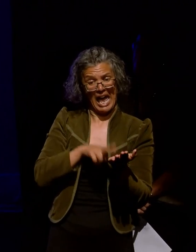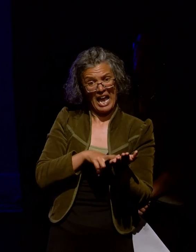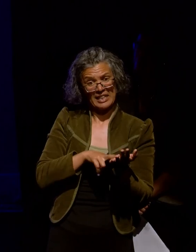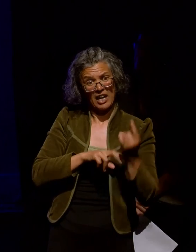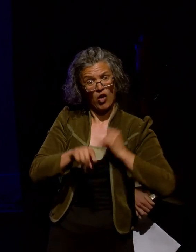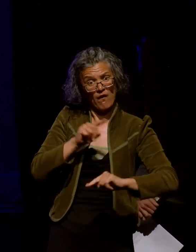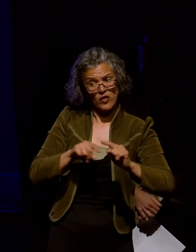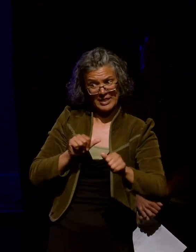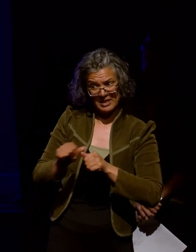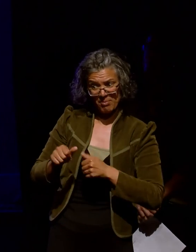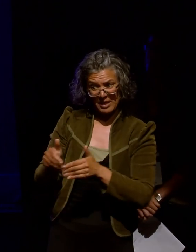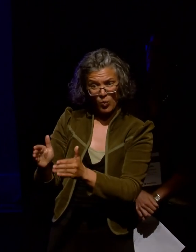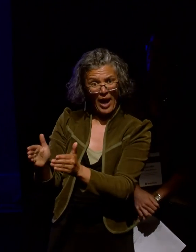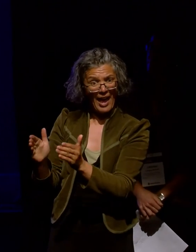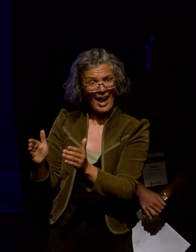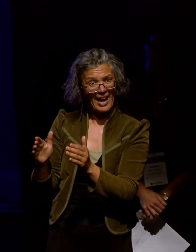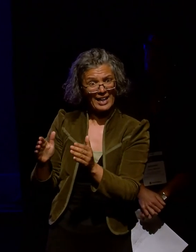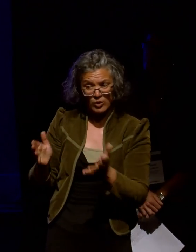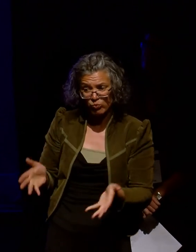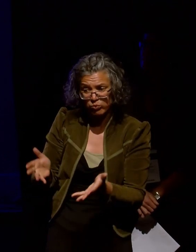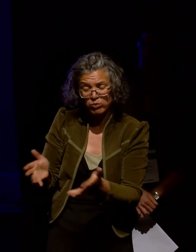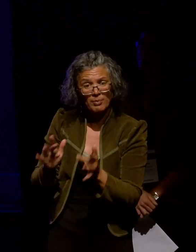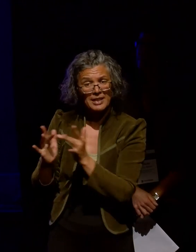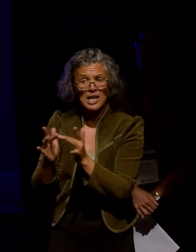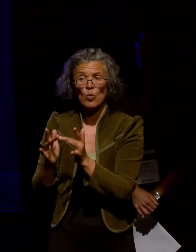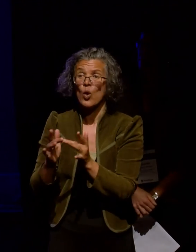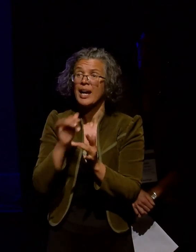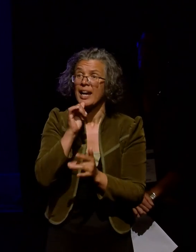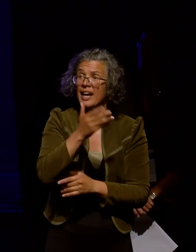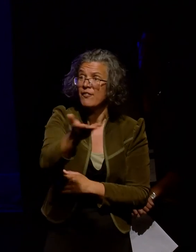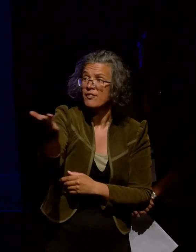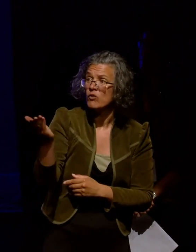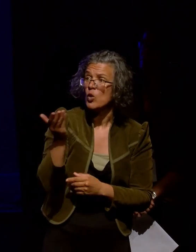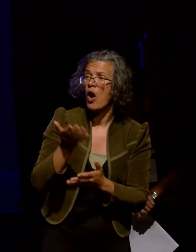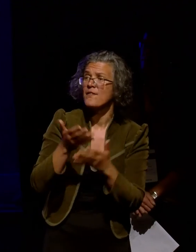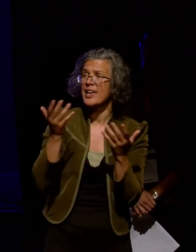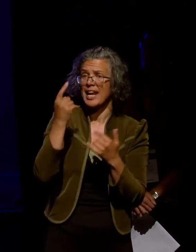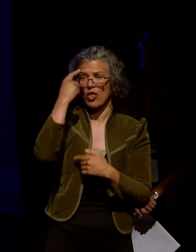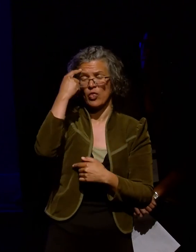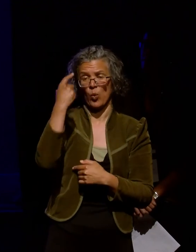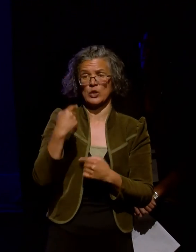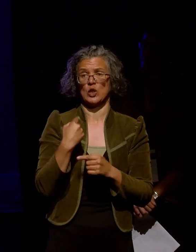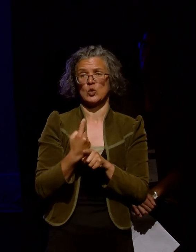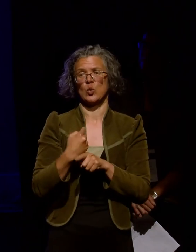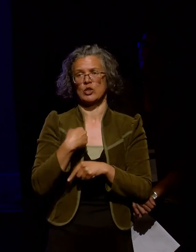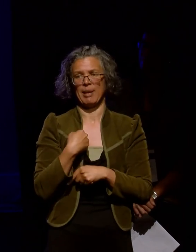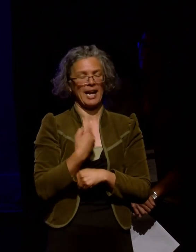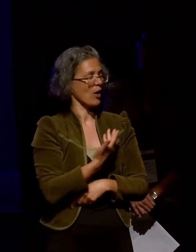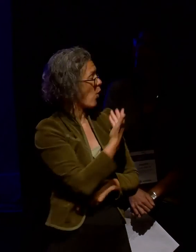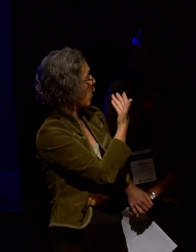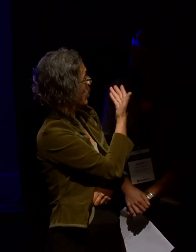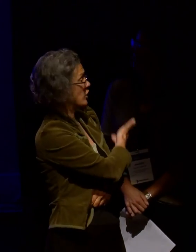of facilitating such networking? If you have any thoughts on any of this, you should talk to me or to Jennifer